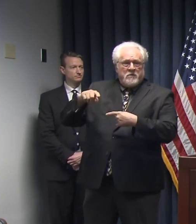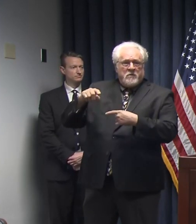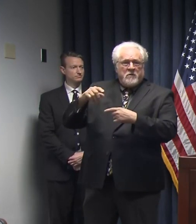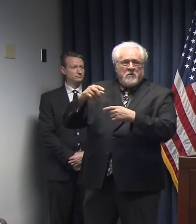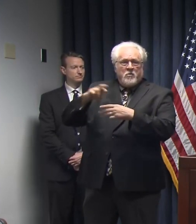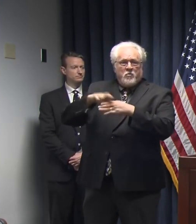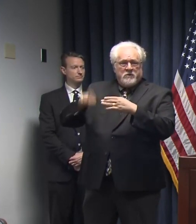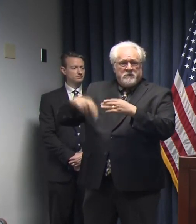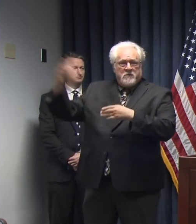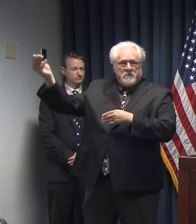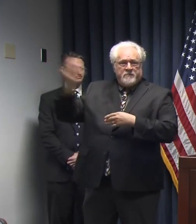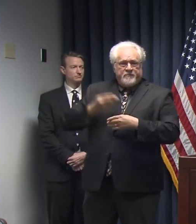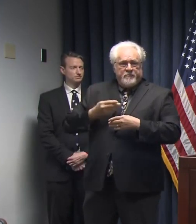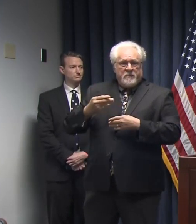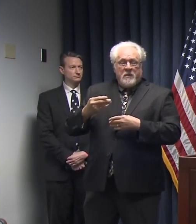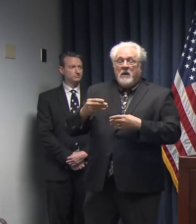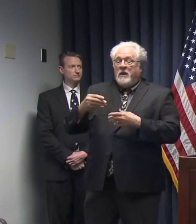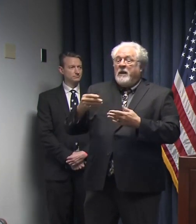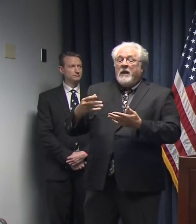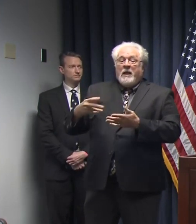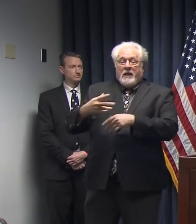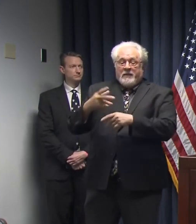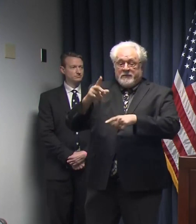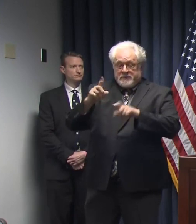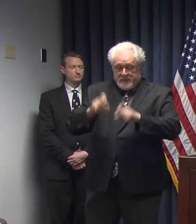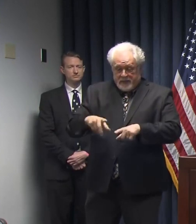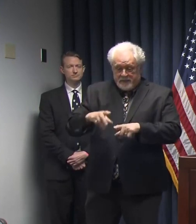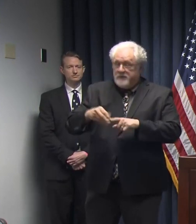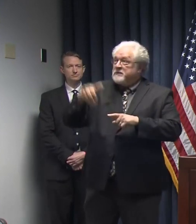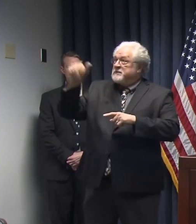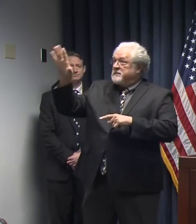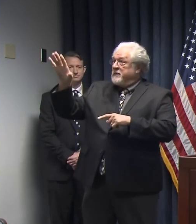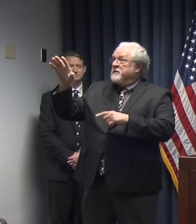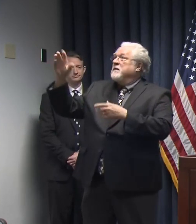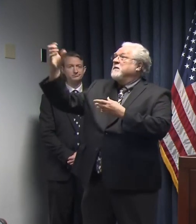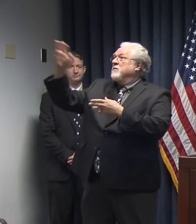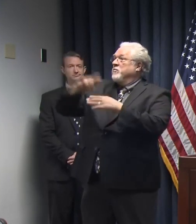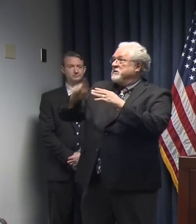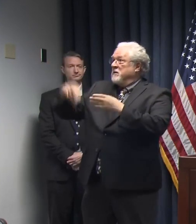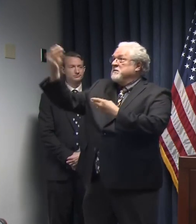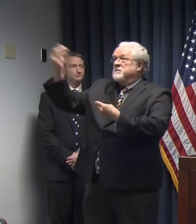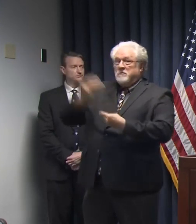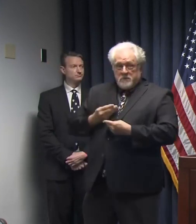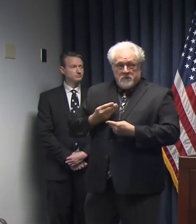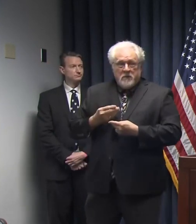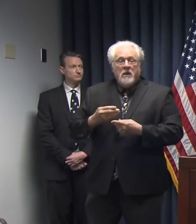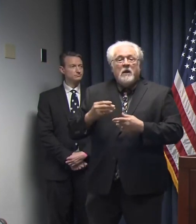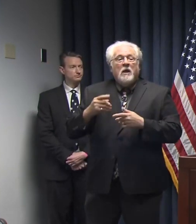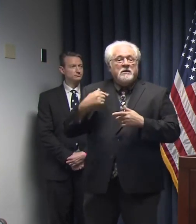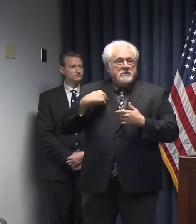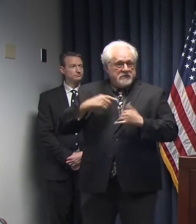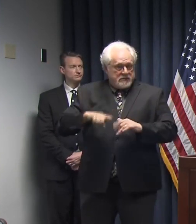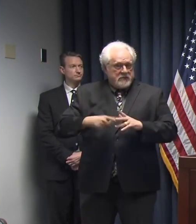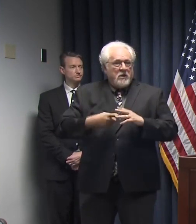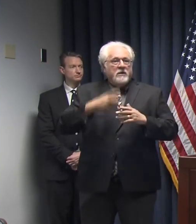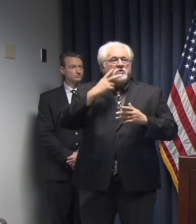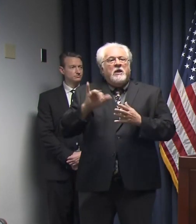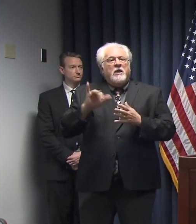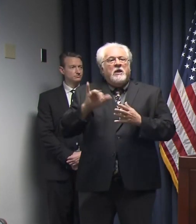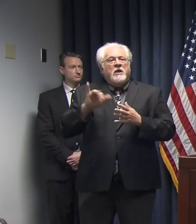having your sample collected and having the test results made available to you. And we are starting to see